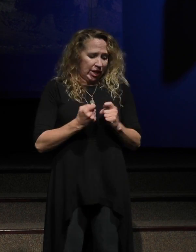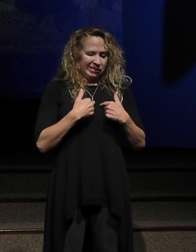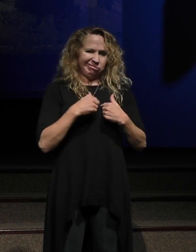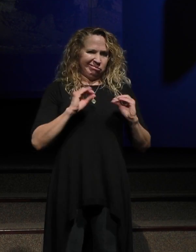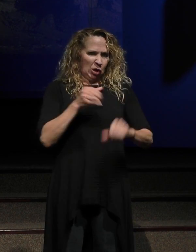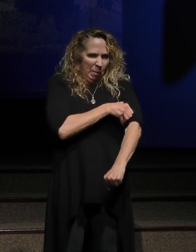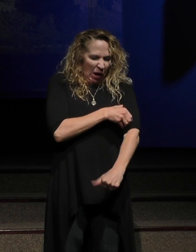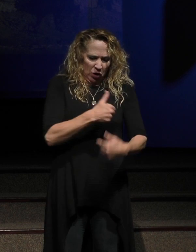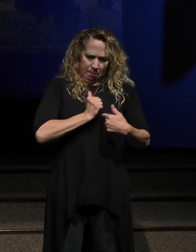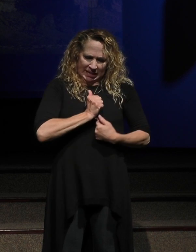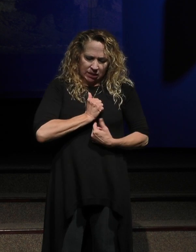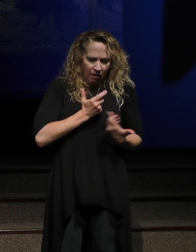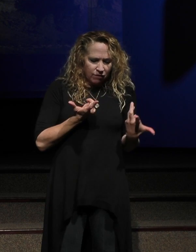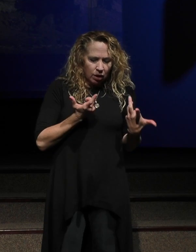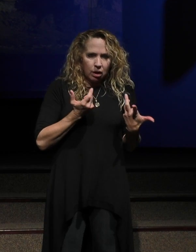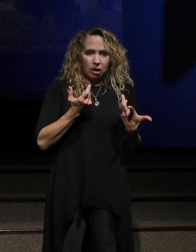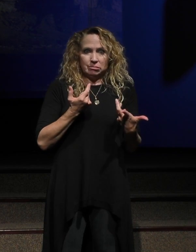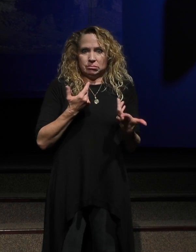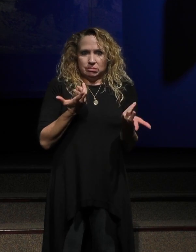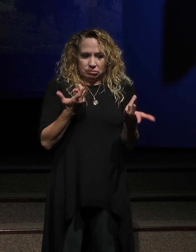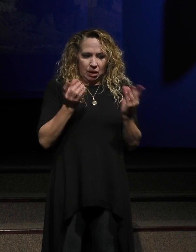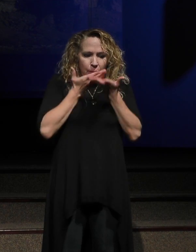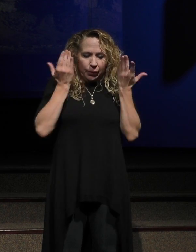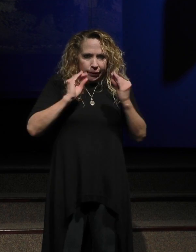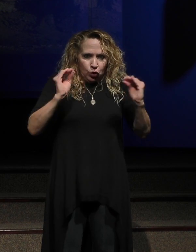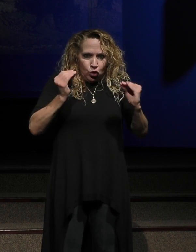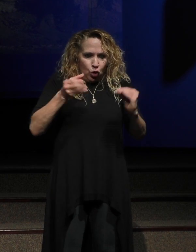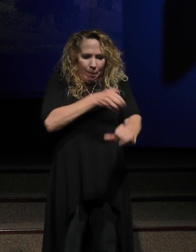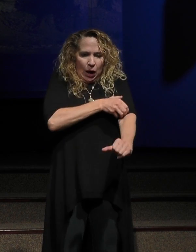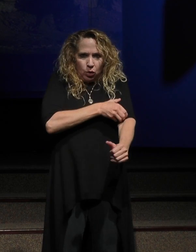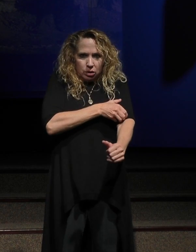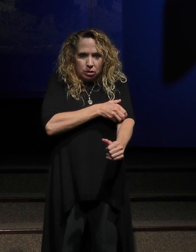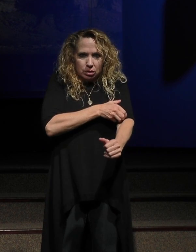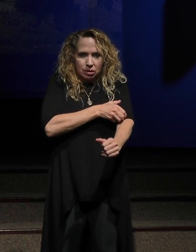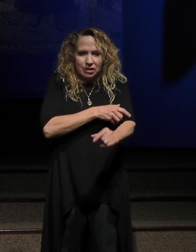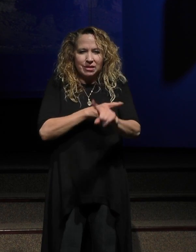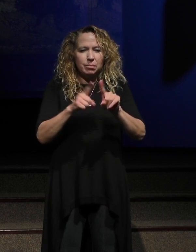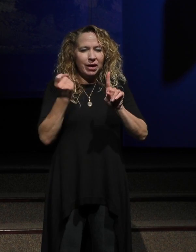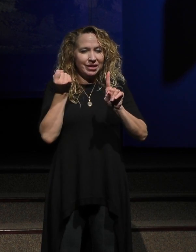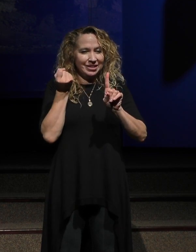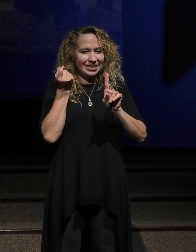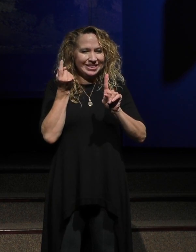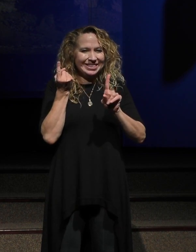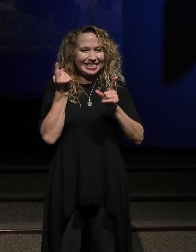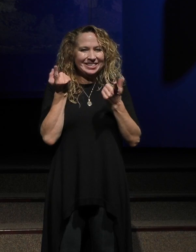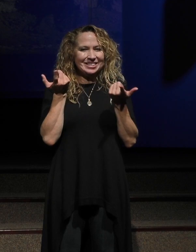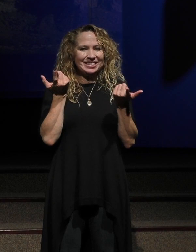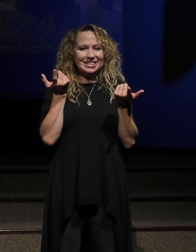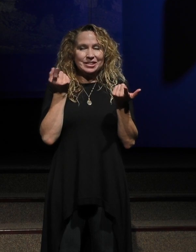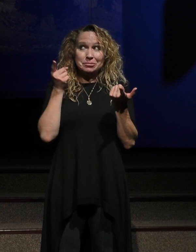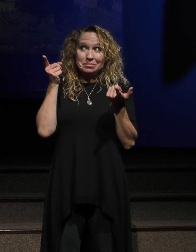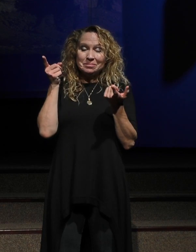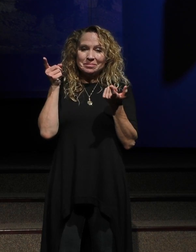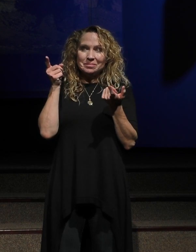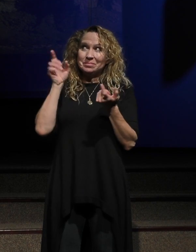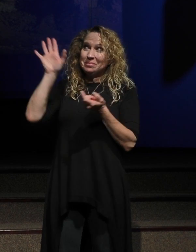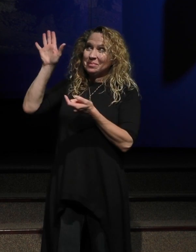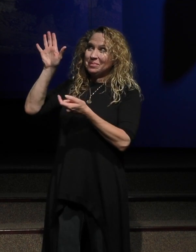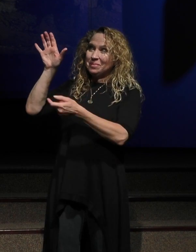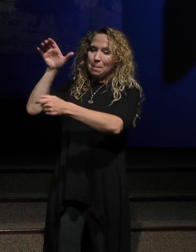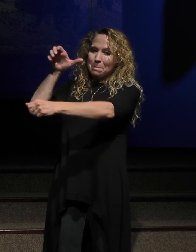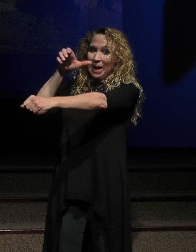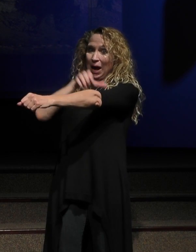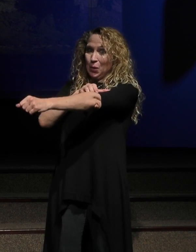to change. If you had the power to change, you would have changed, but you haven't changed. So you don't have the power. But the same power